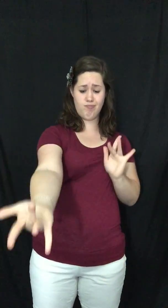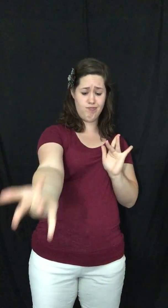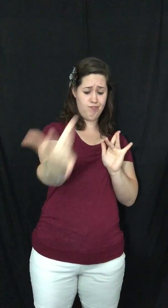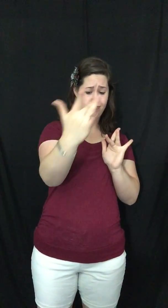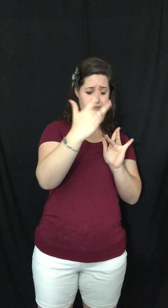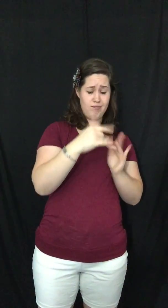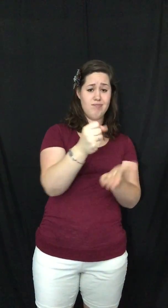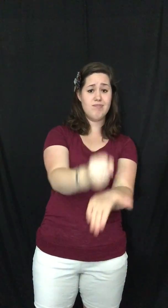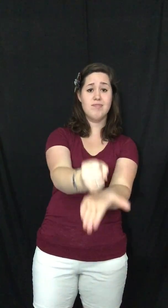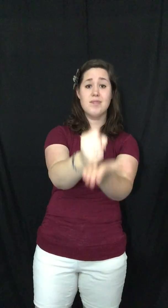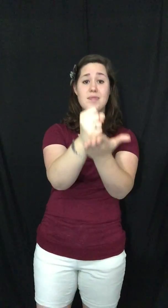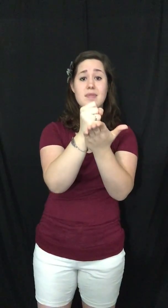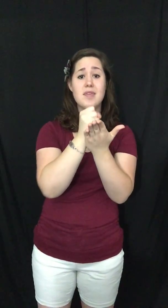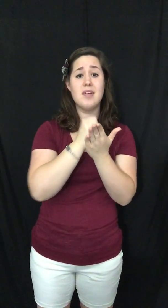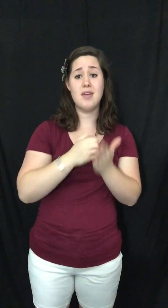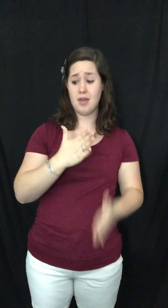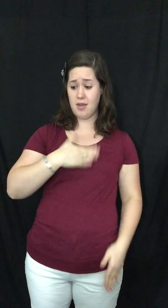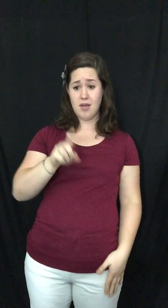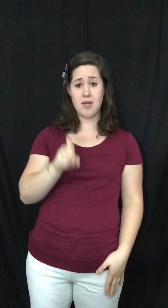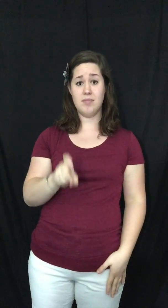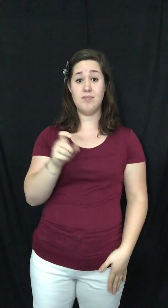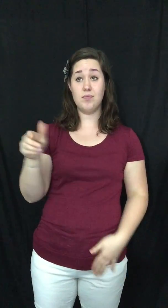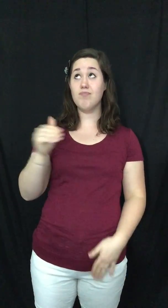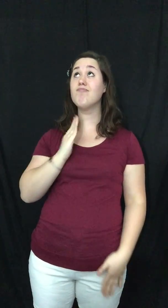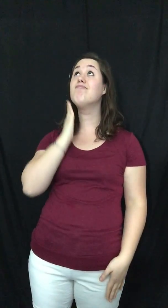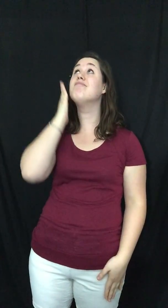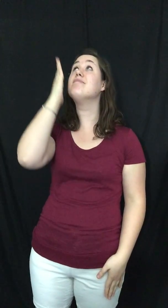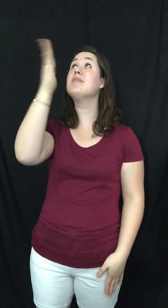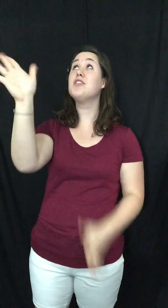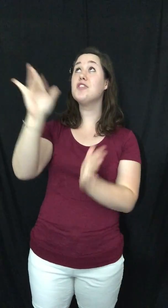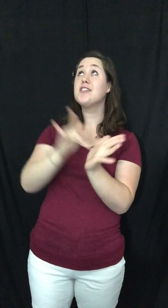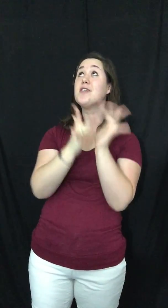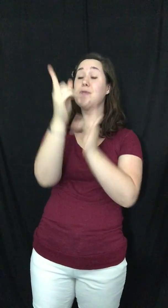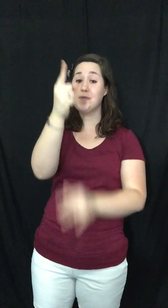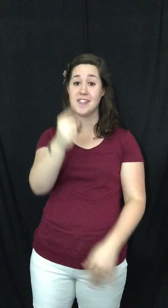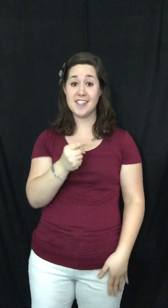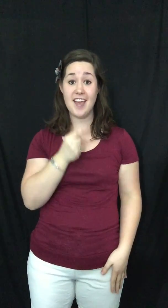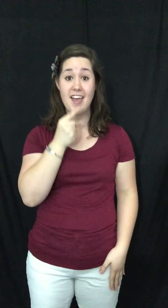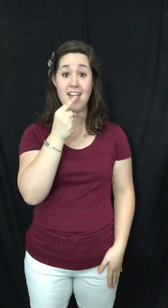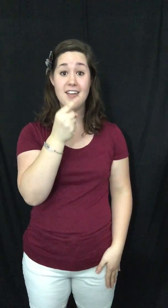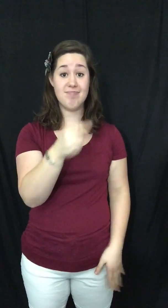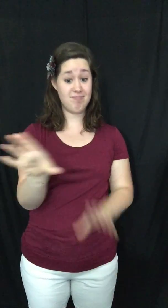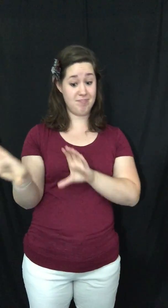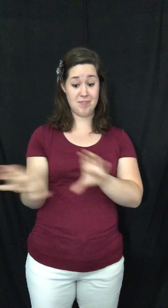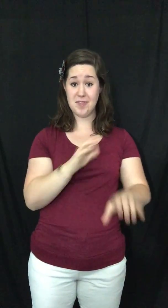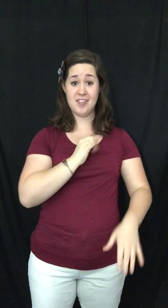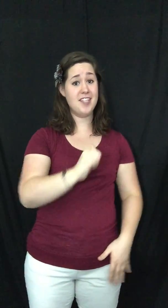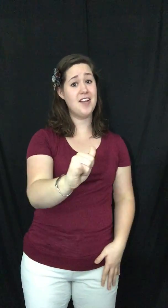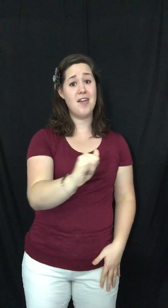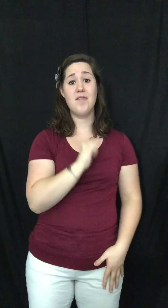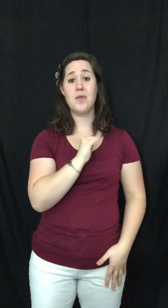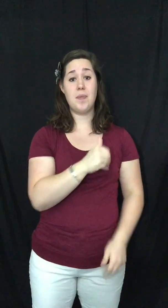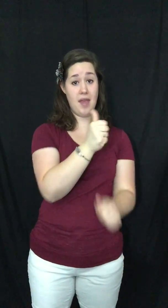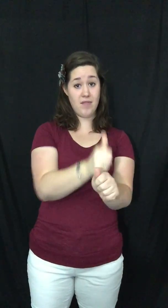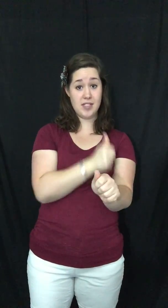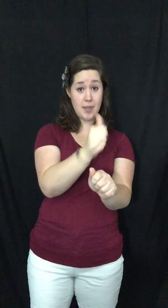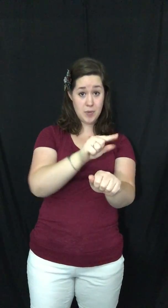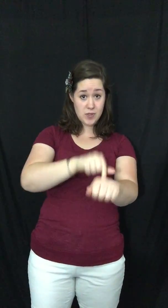help me in my need One day, Jesus will say, you did it for Every time you